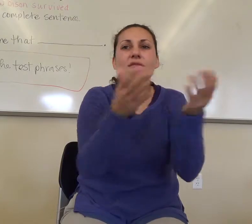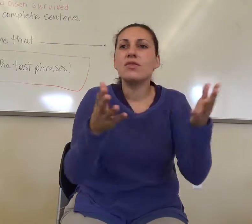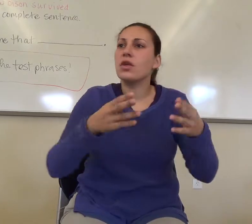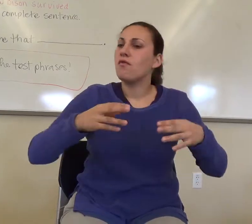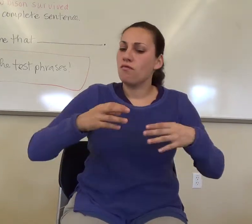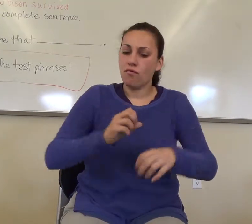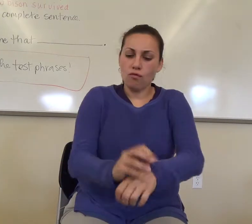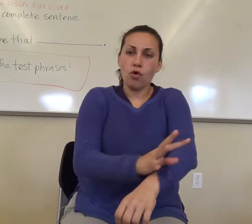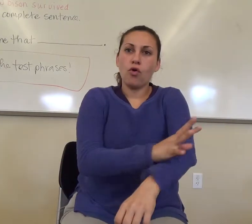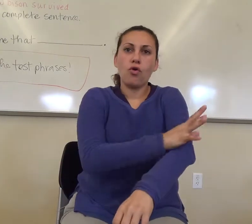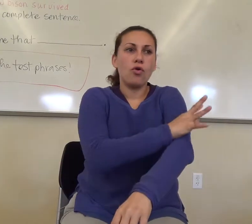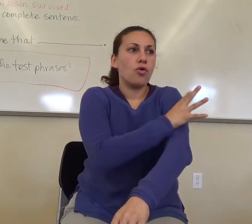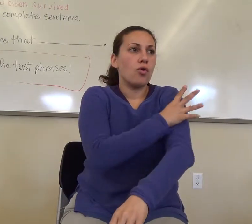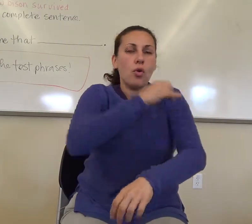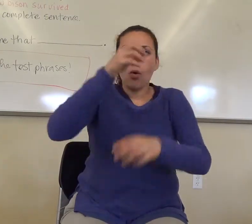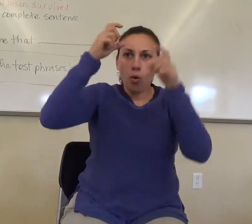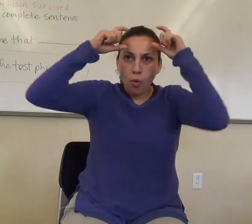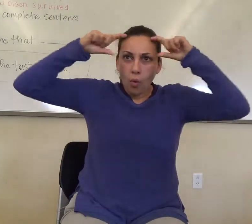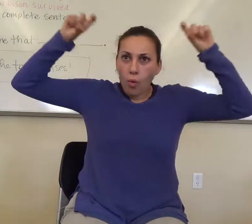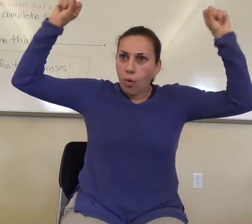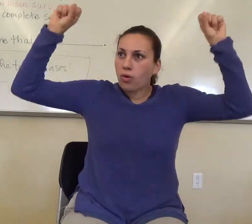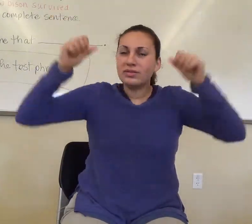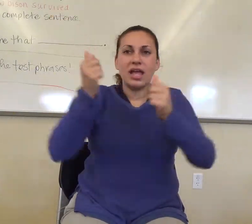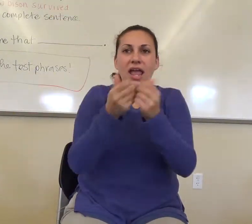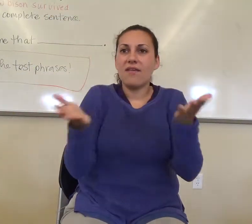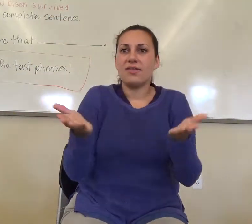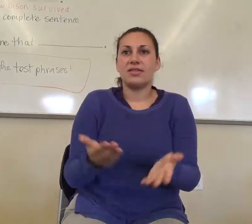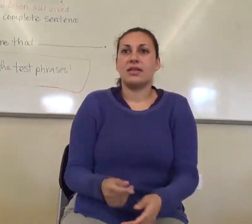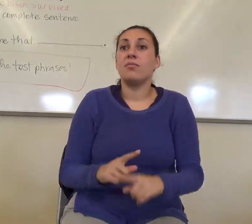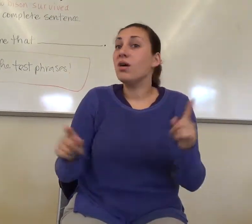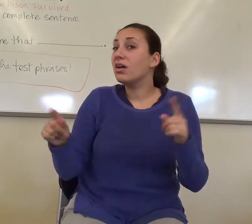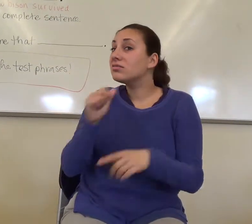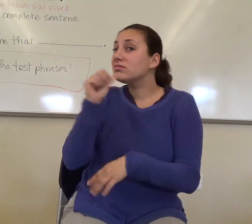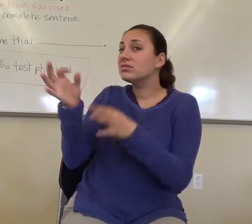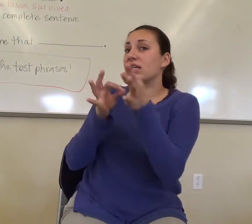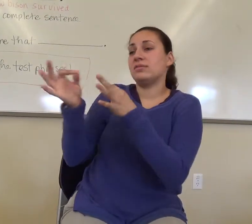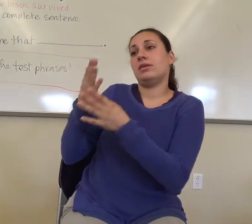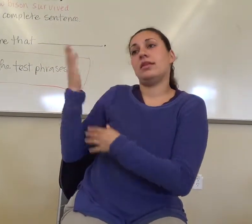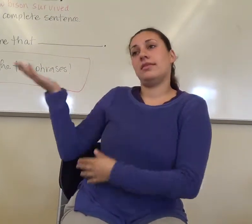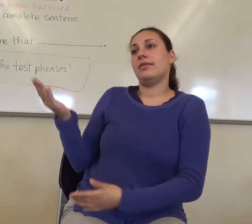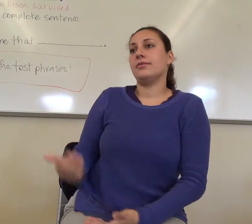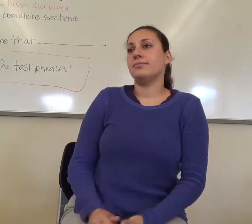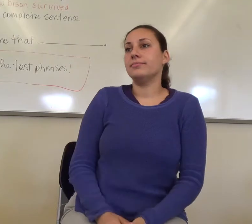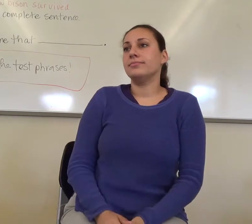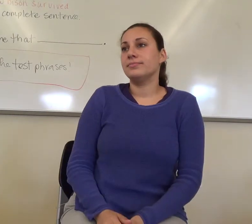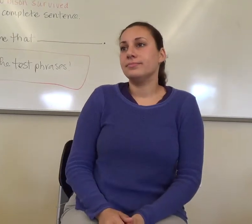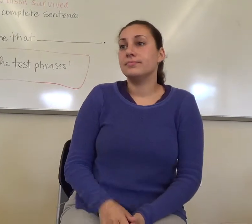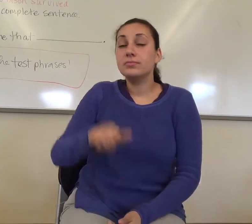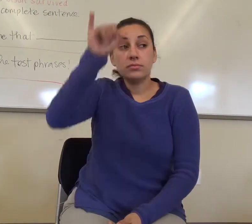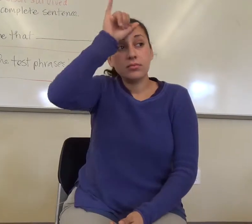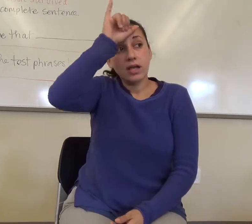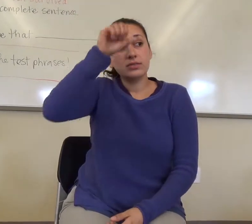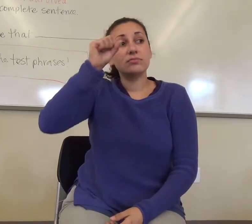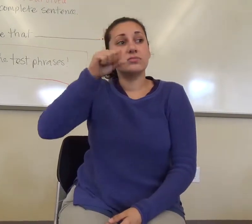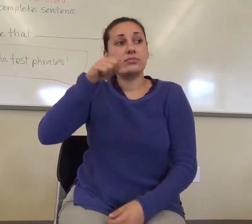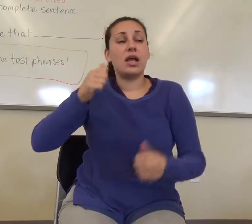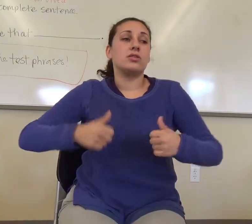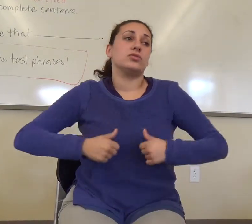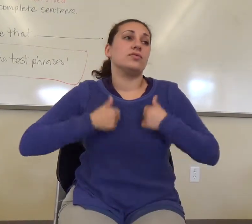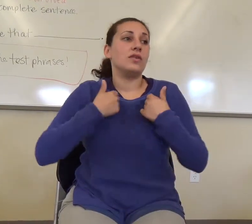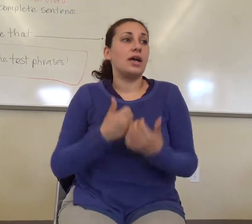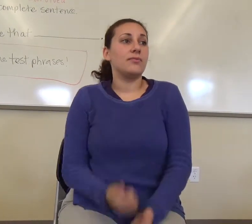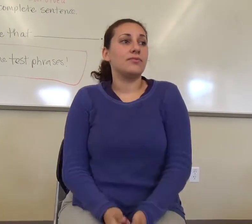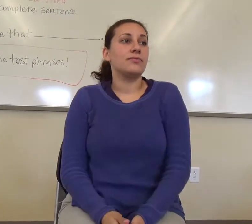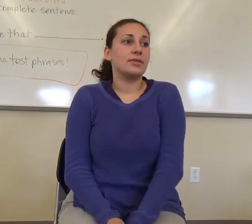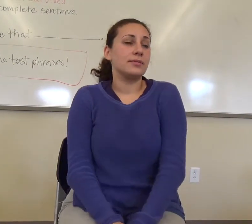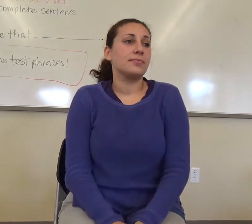But it doesn't go into that. There's our version of transition. They survived. Largely because of,